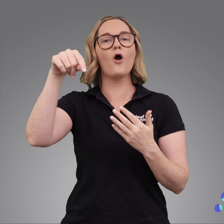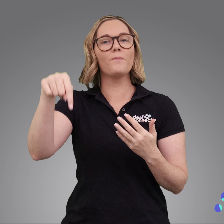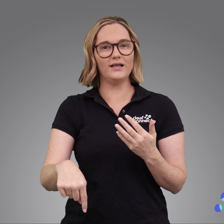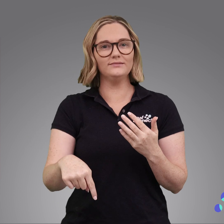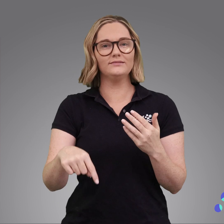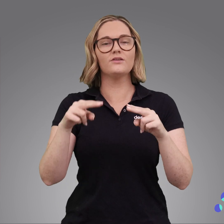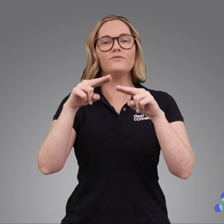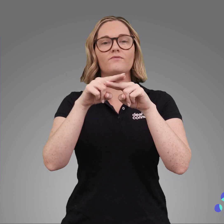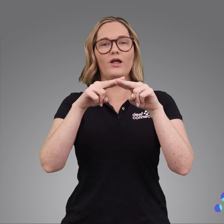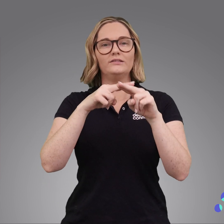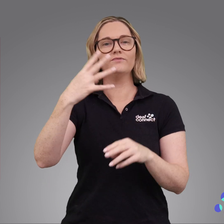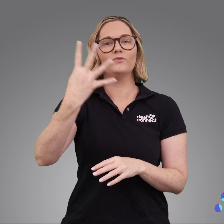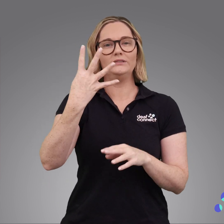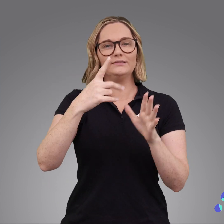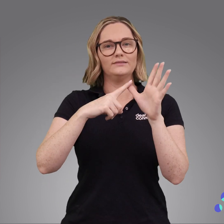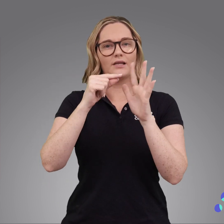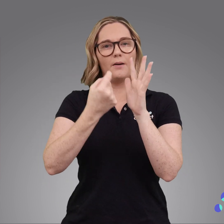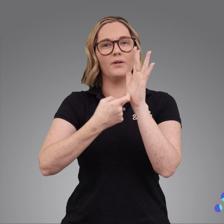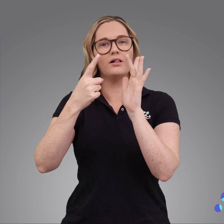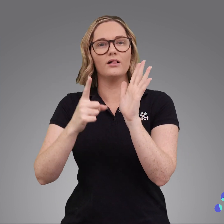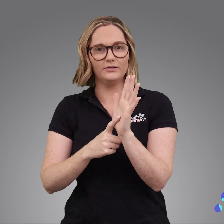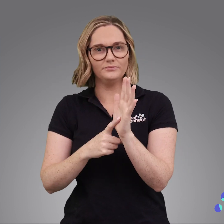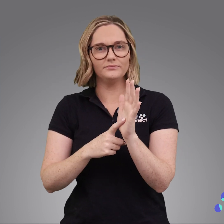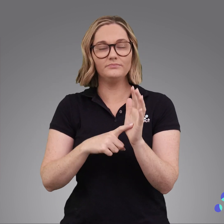The next day we will head down to Hobart on Friday the 14th of April.